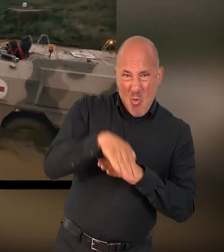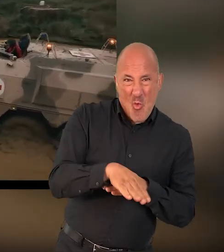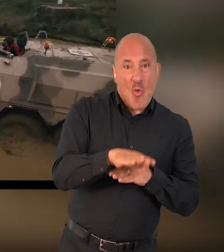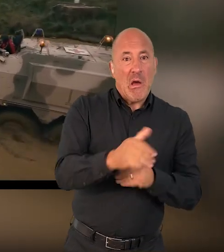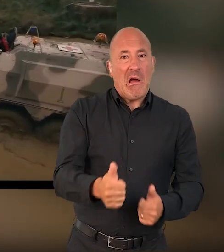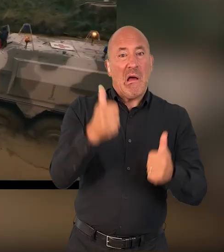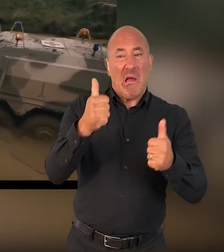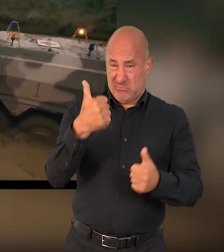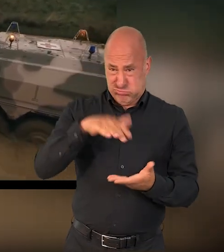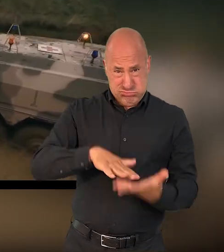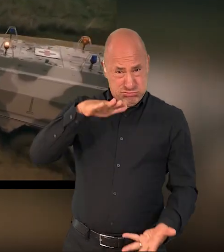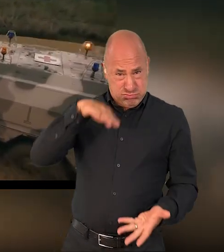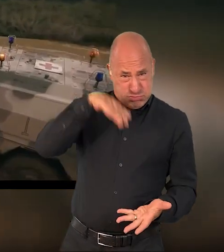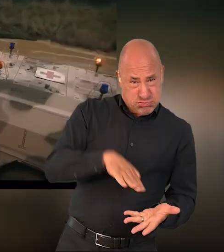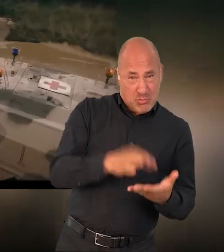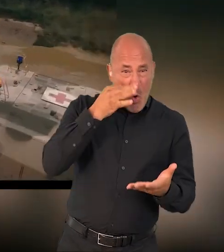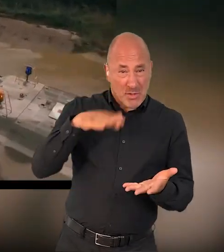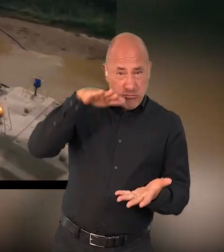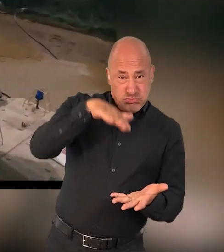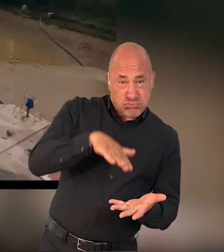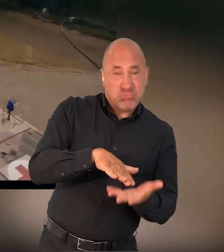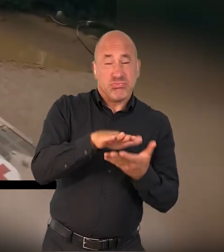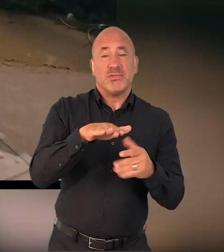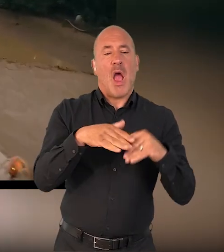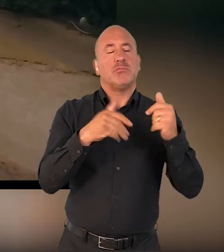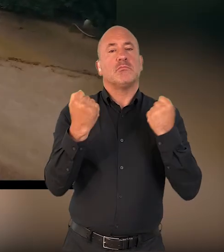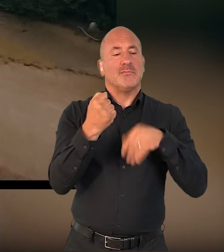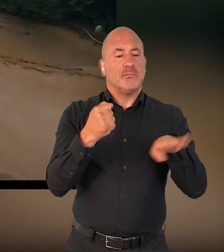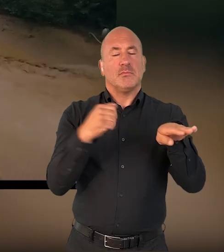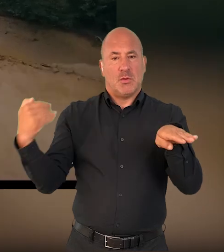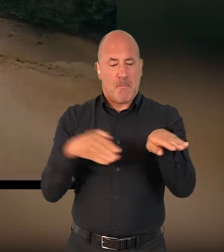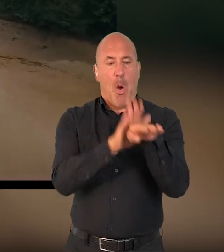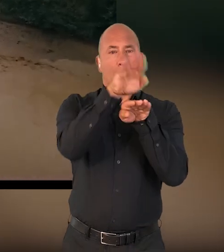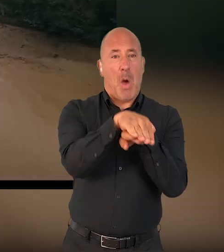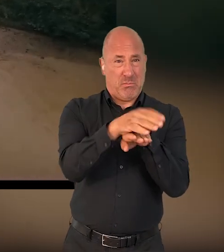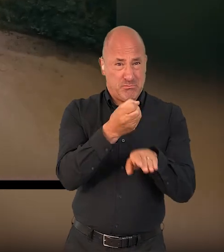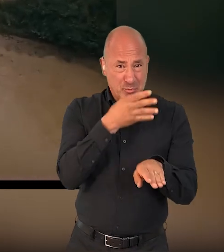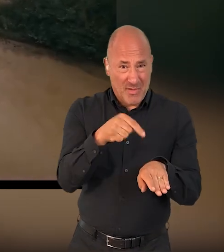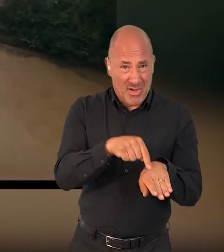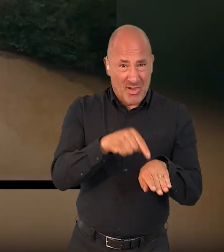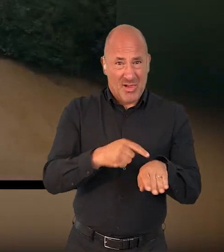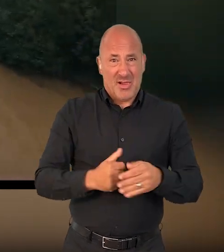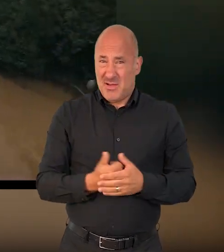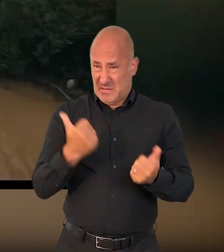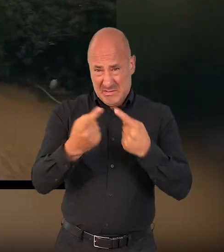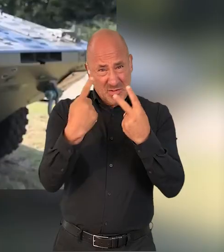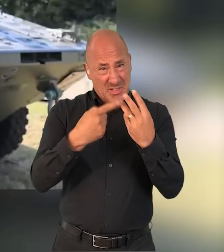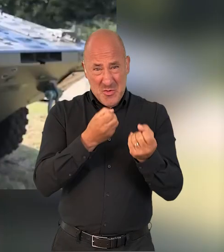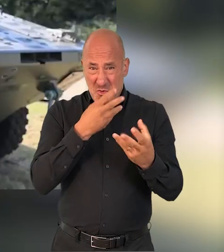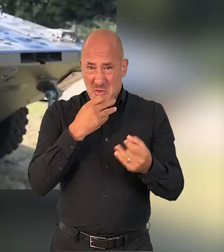got a good wading depth and can comfortably go on to landing craft. So a lot of really good capabilities about that vehicle. This will be a step